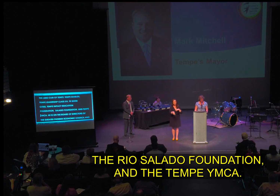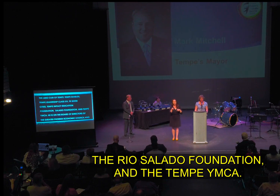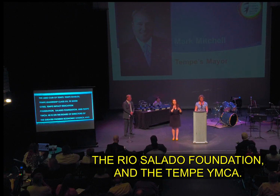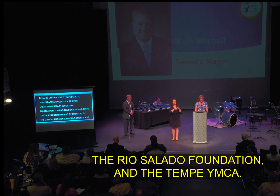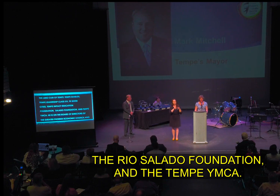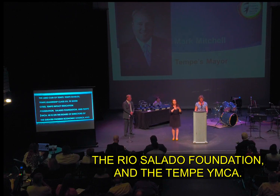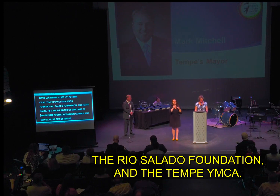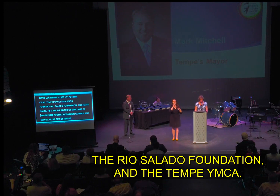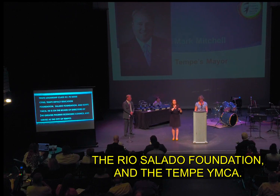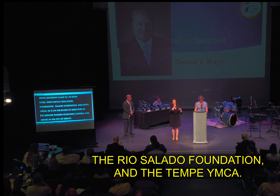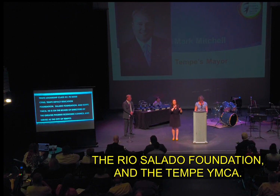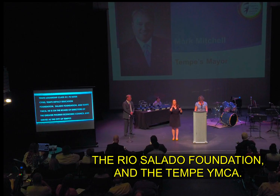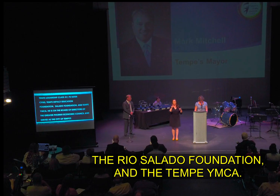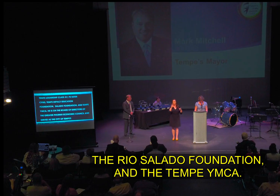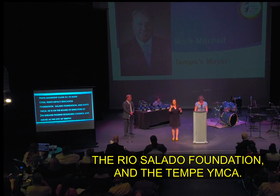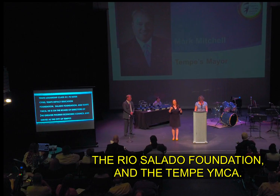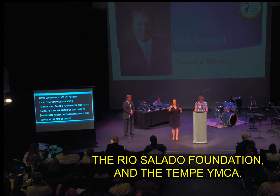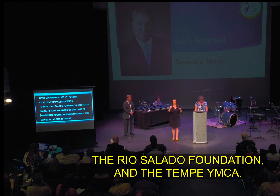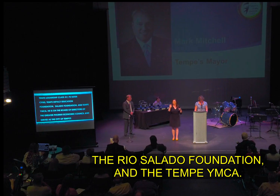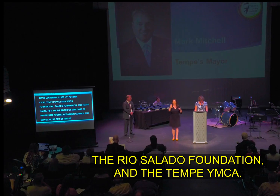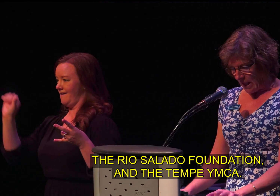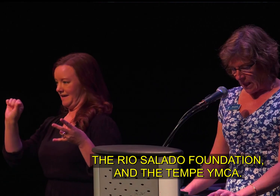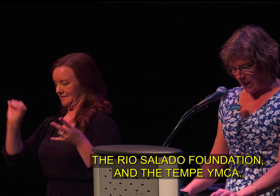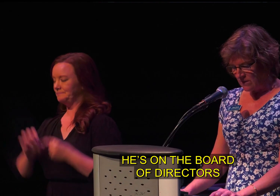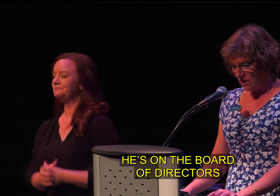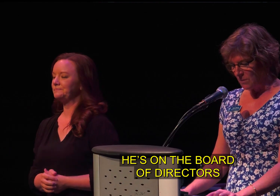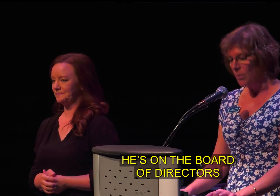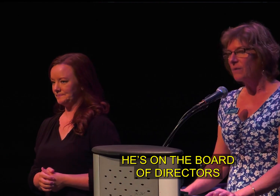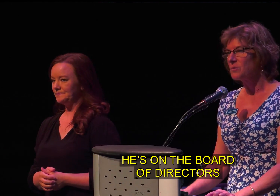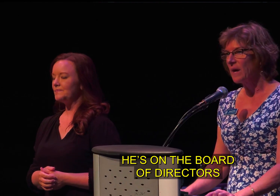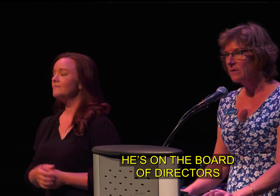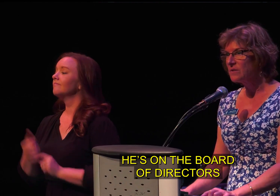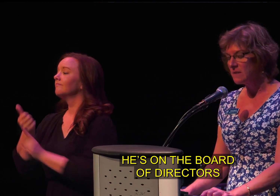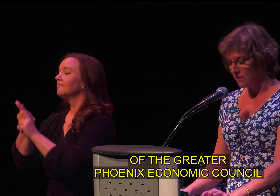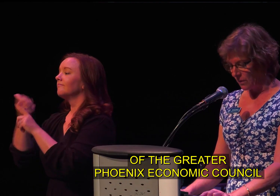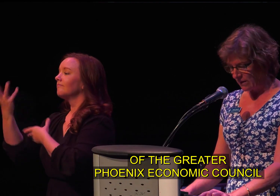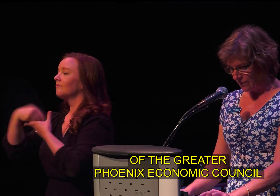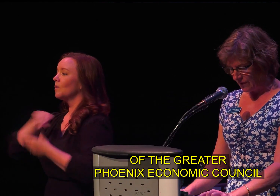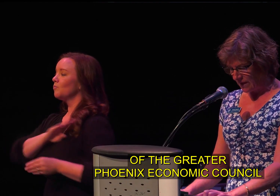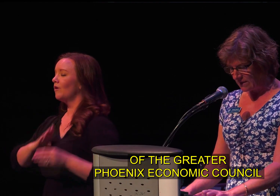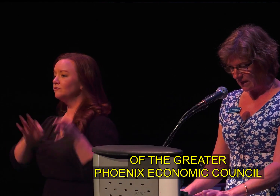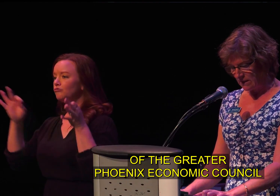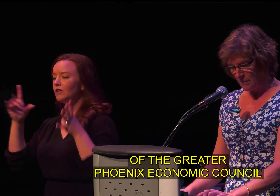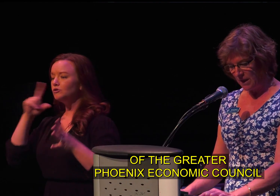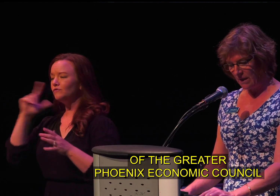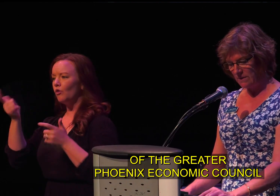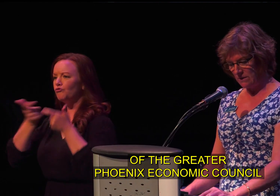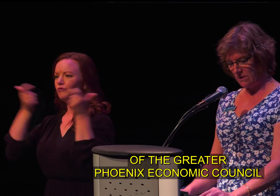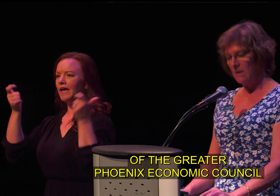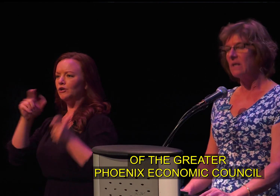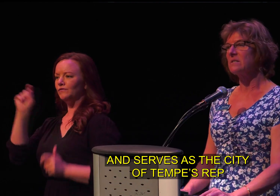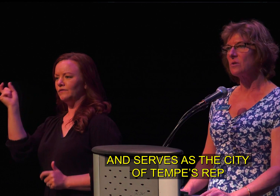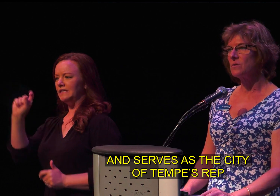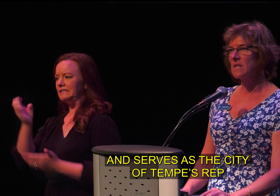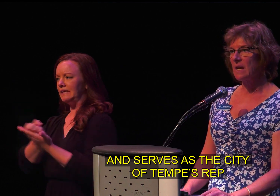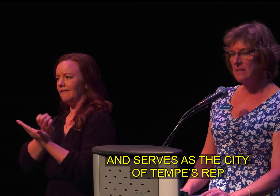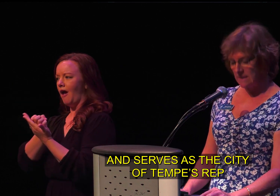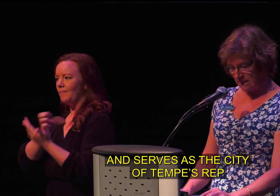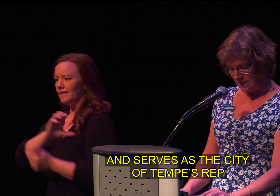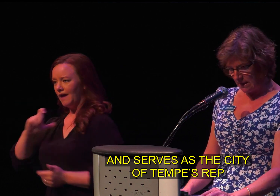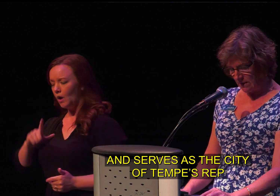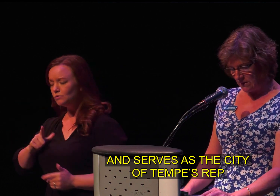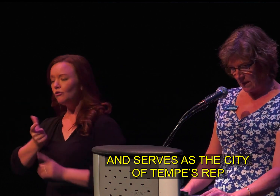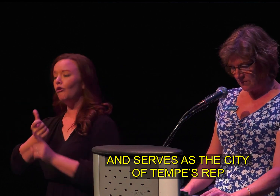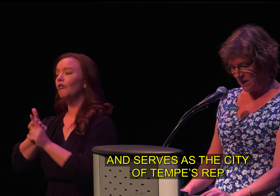then the Tempe YMCA. He's on the board of directors of the Greater Phoenix Economic Council and serves